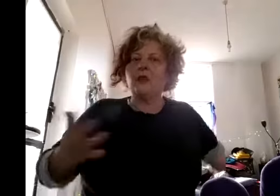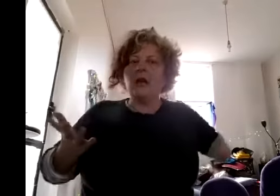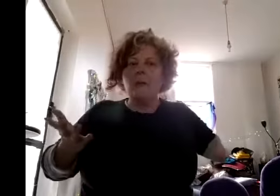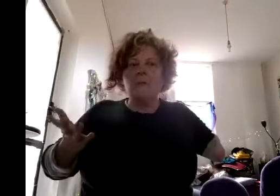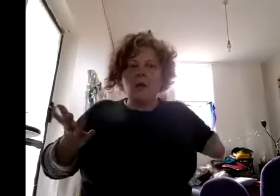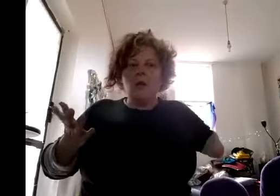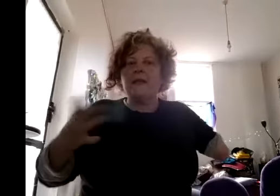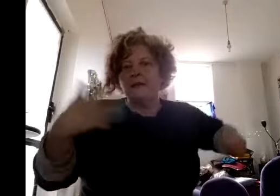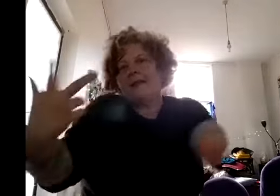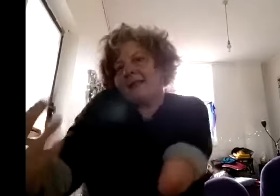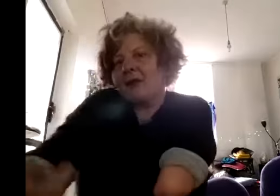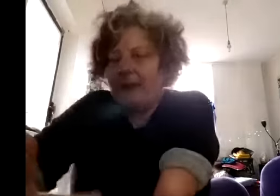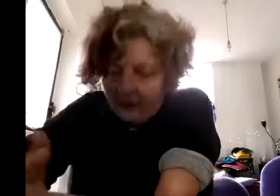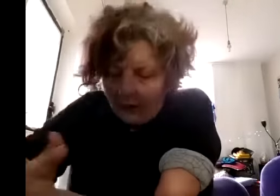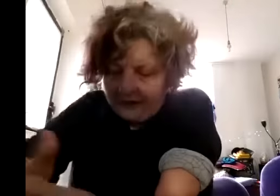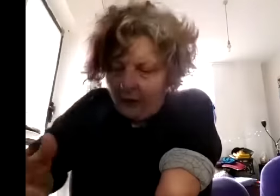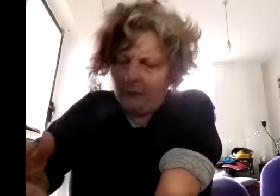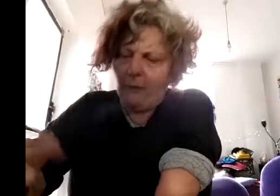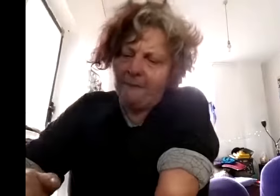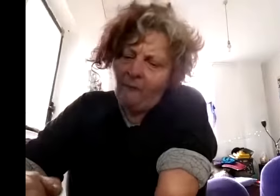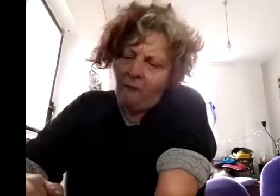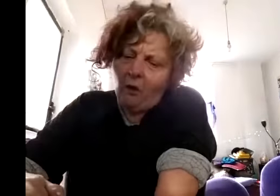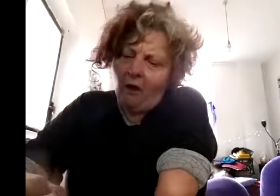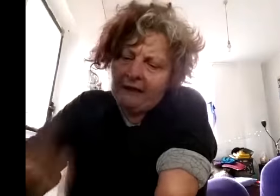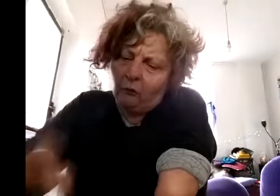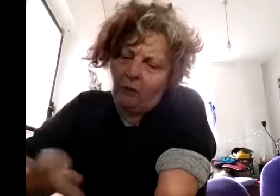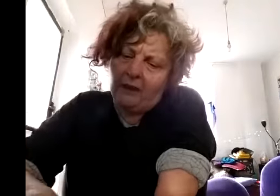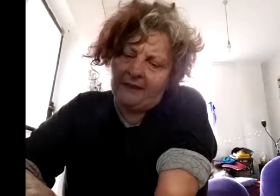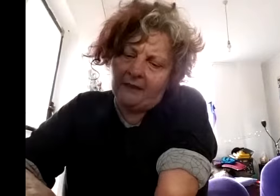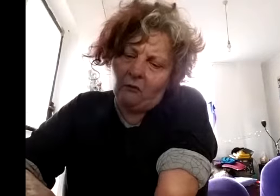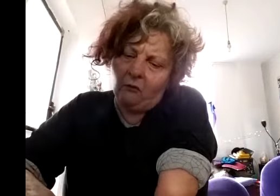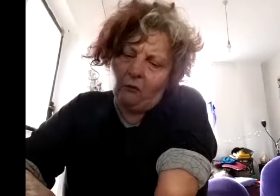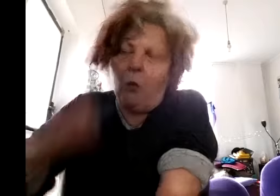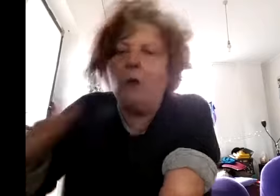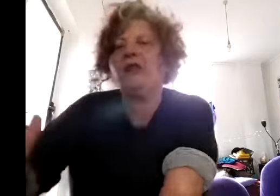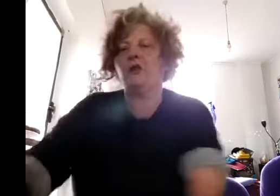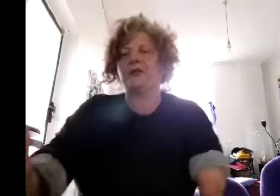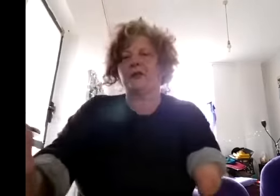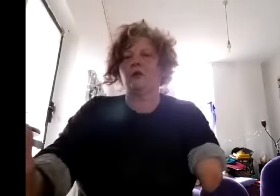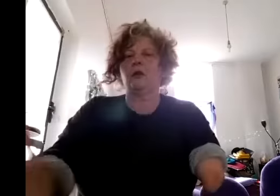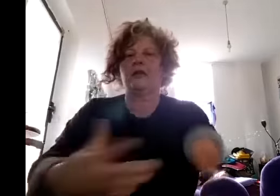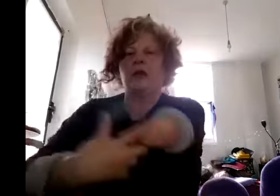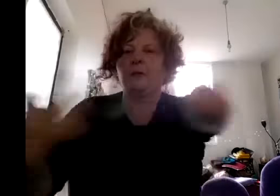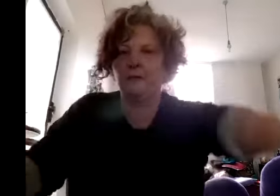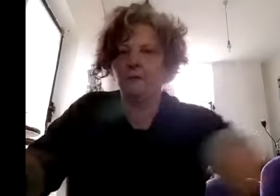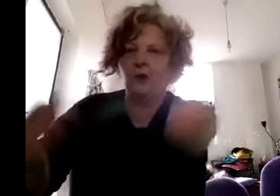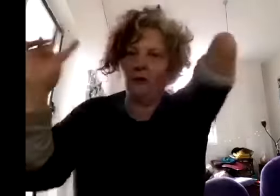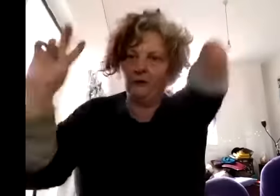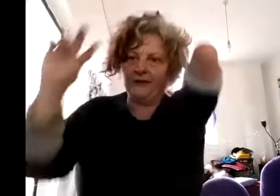that's the sort of thing i tell people but i think it's what we're used to in terms of you know disability